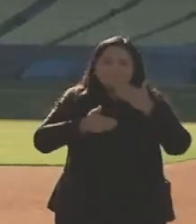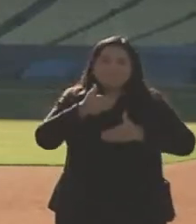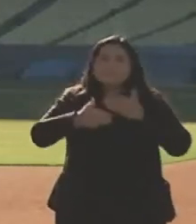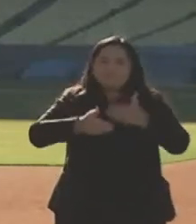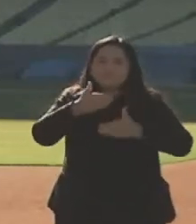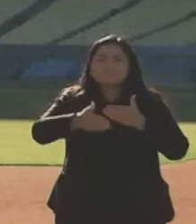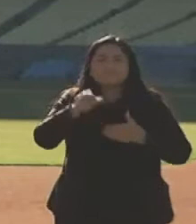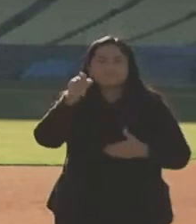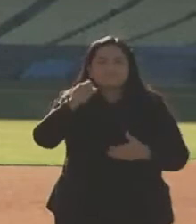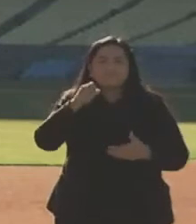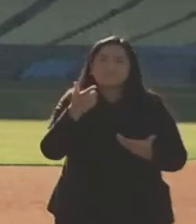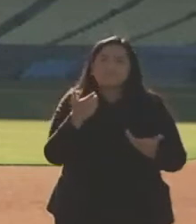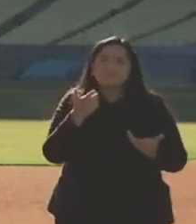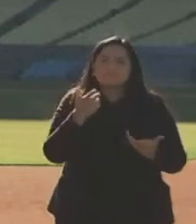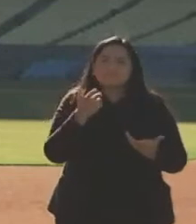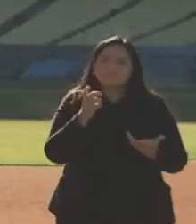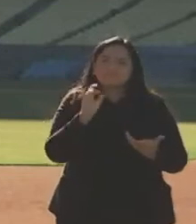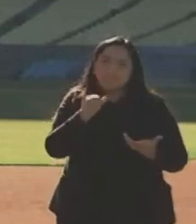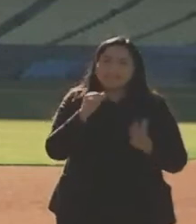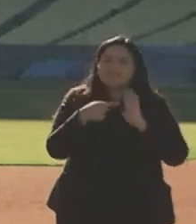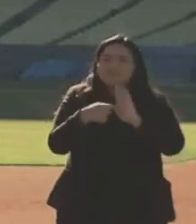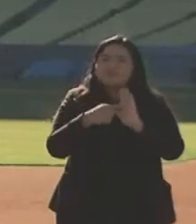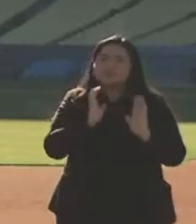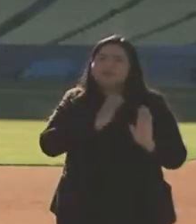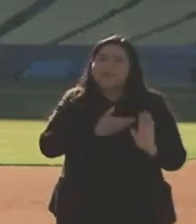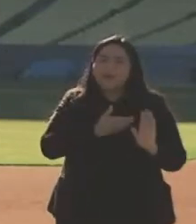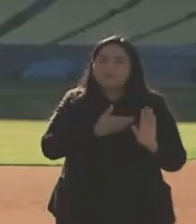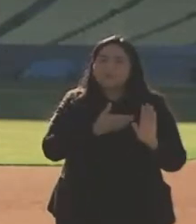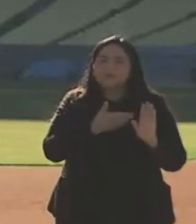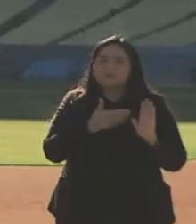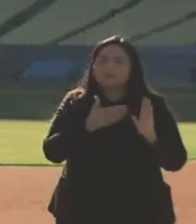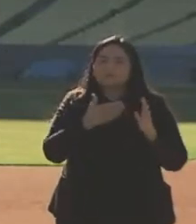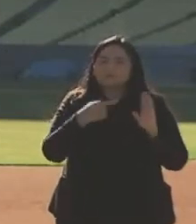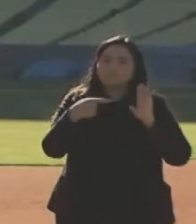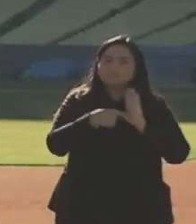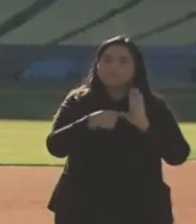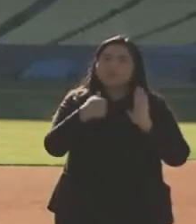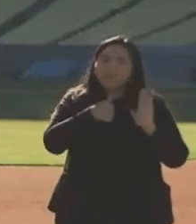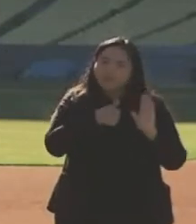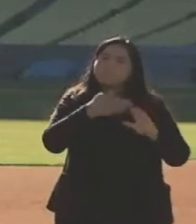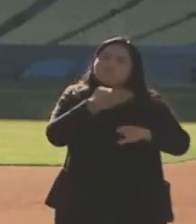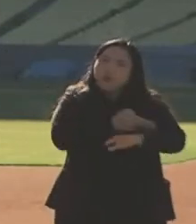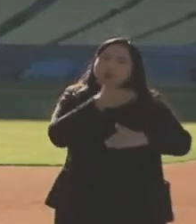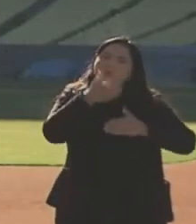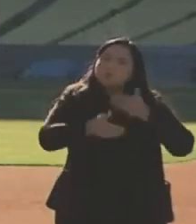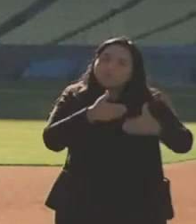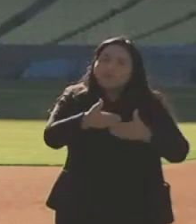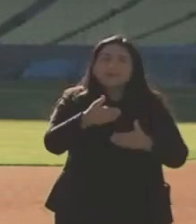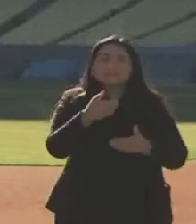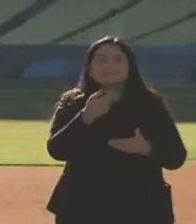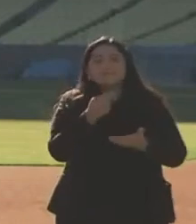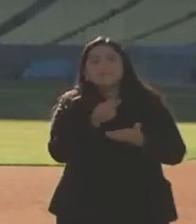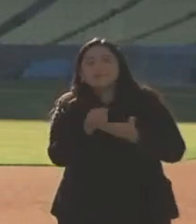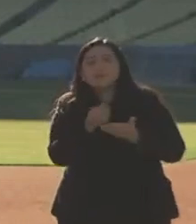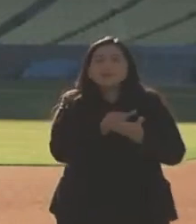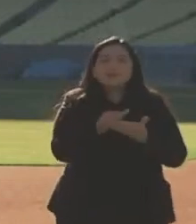a narrative that promotes even more progress in the coming, not weeks, but the coming days as well.